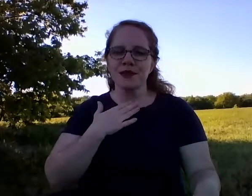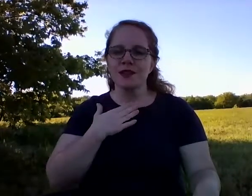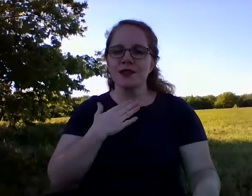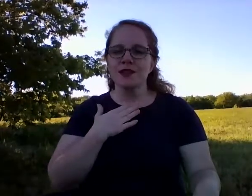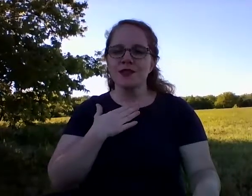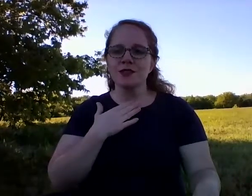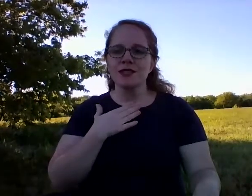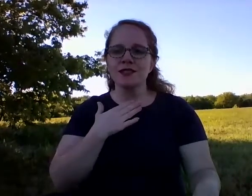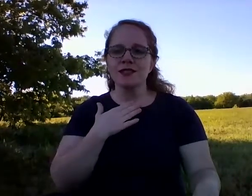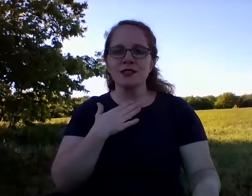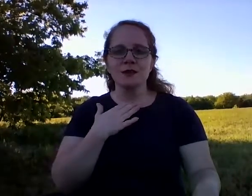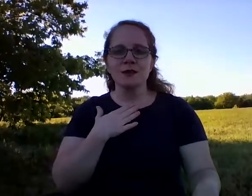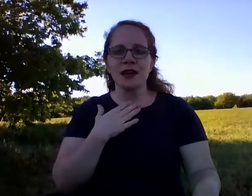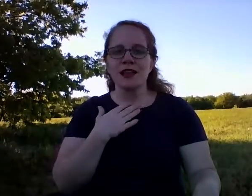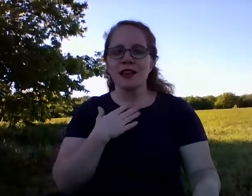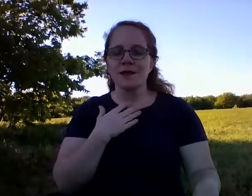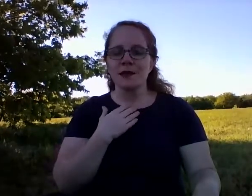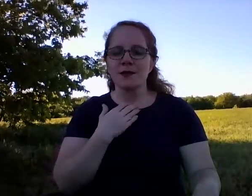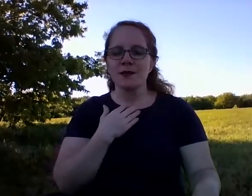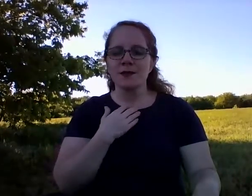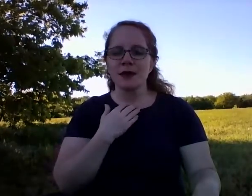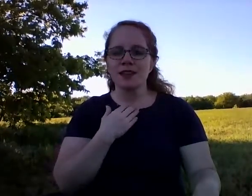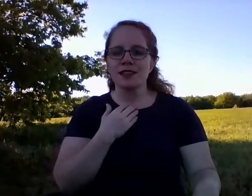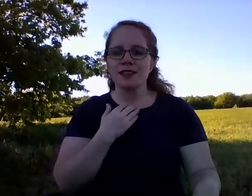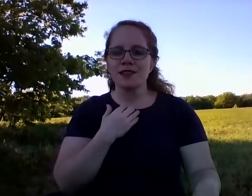Choosing to turn my life over to my Savior.